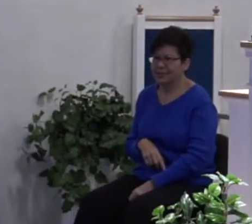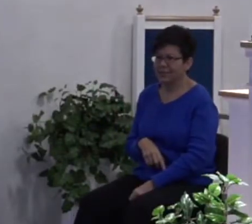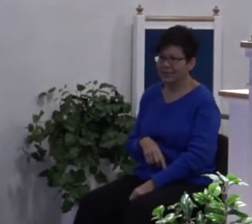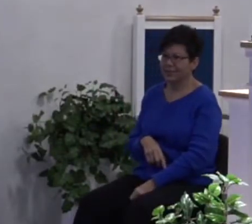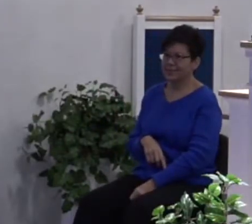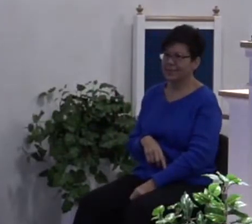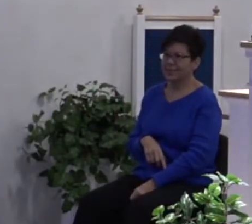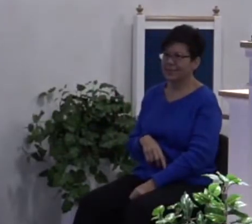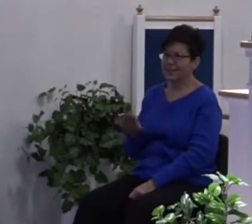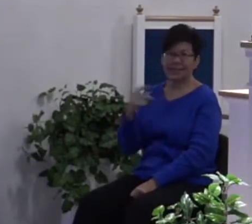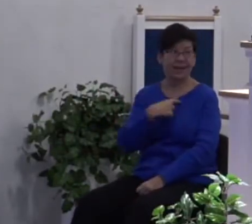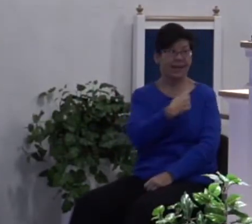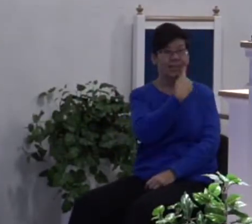Amen. I just had to keep it 100.